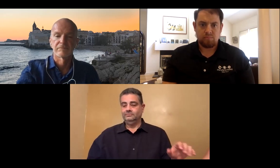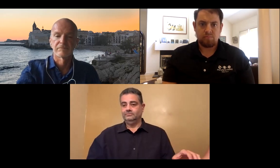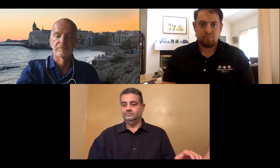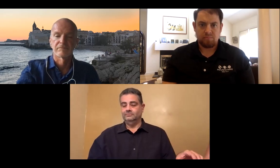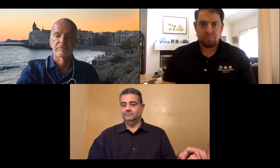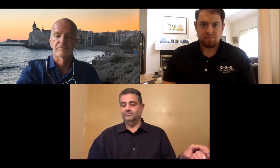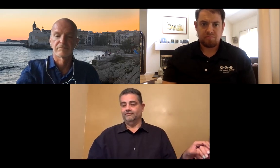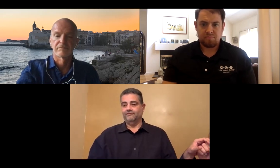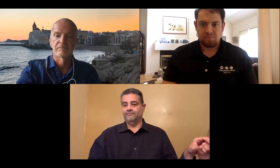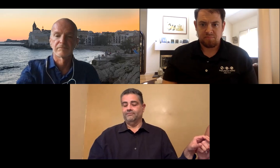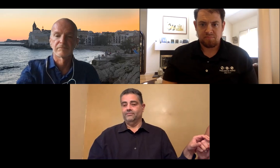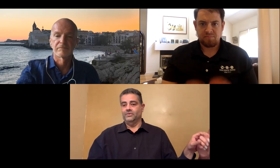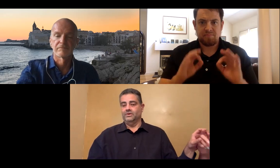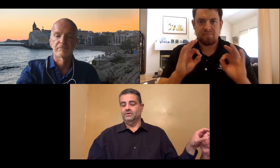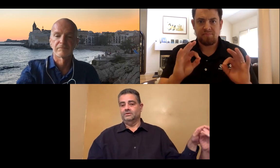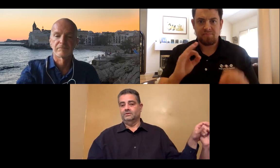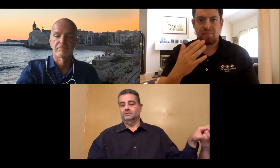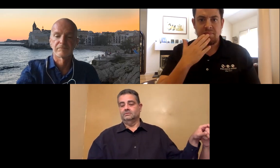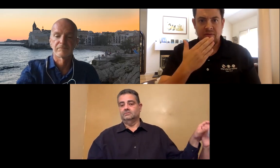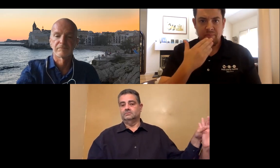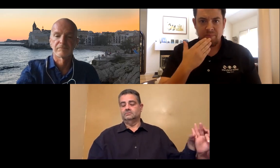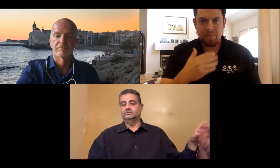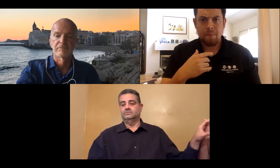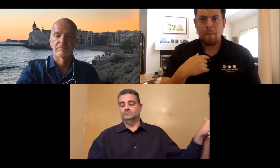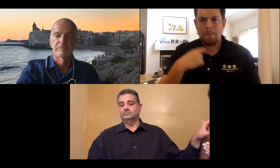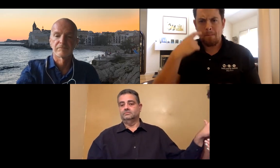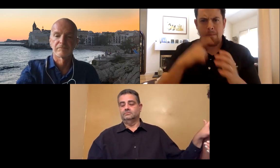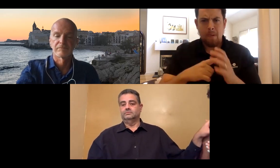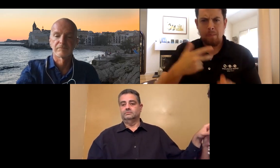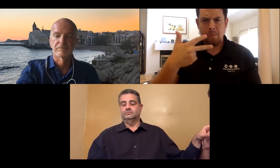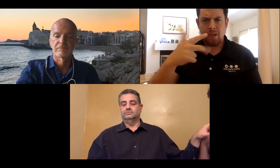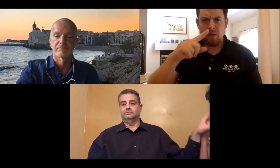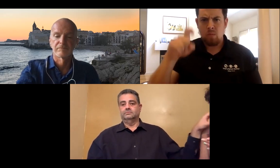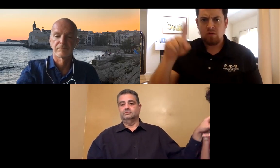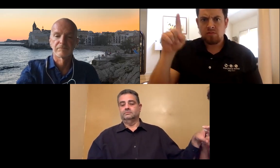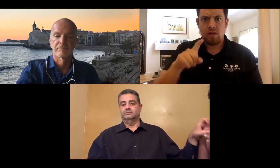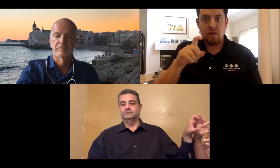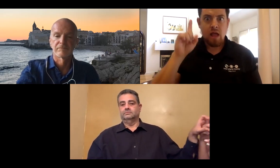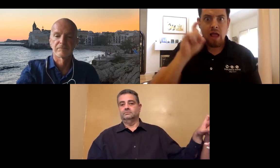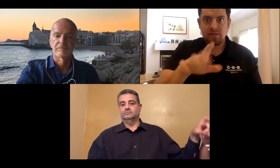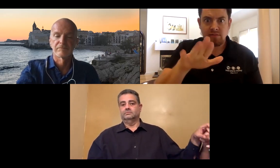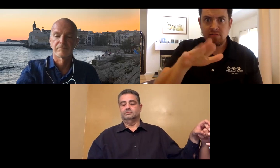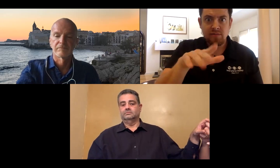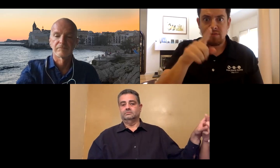and that can impact the consumers ability to get support. Thank you. Brian.